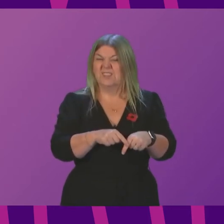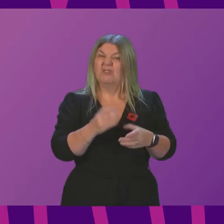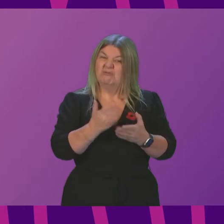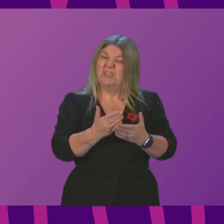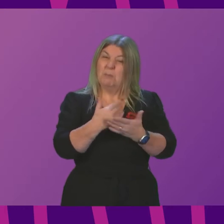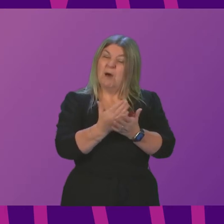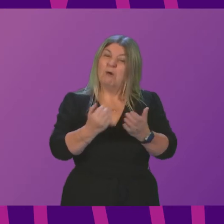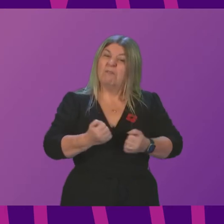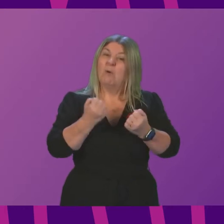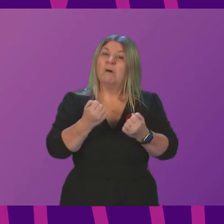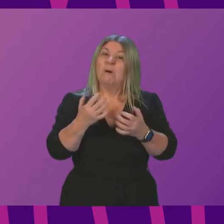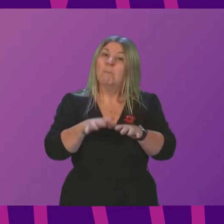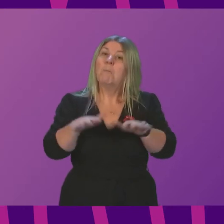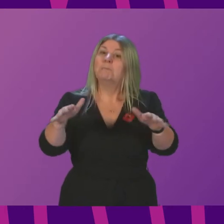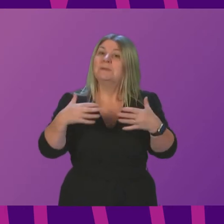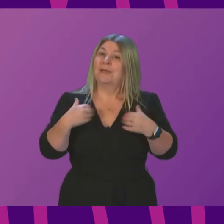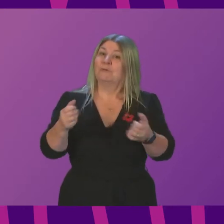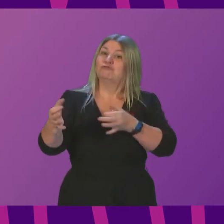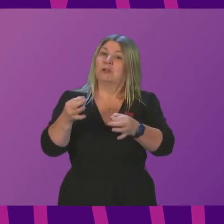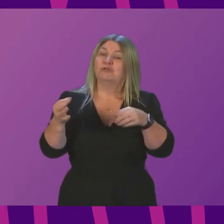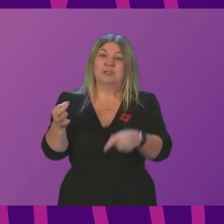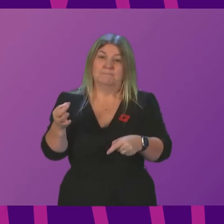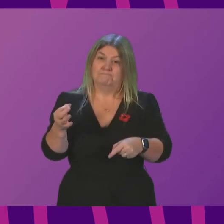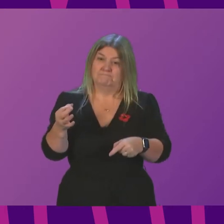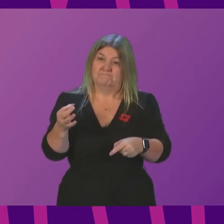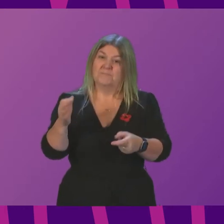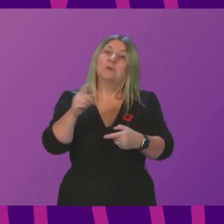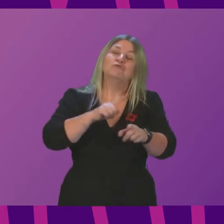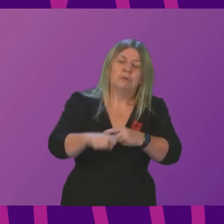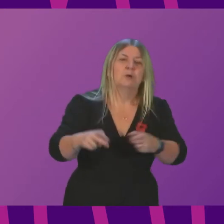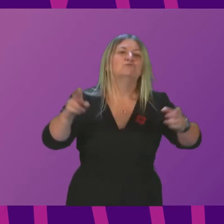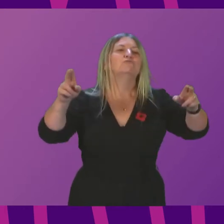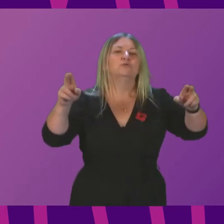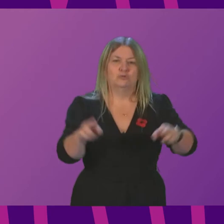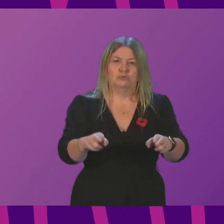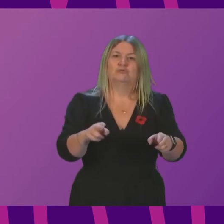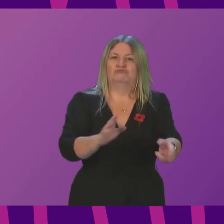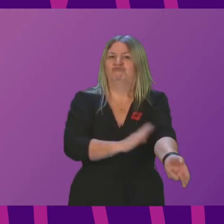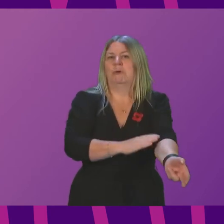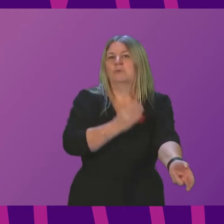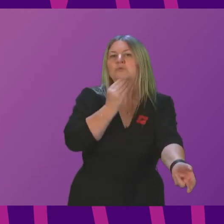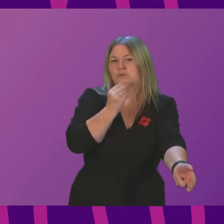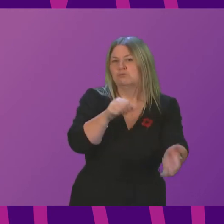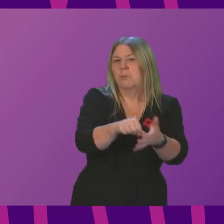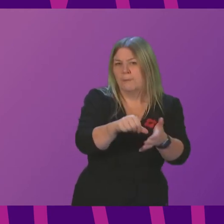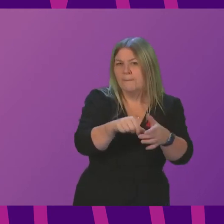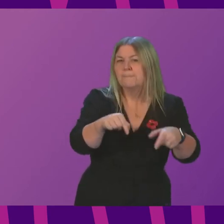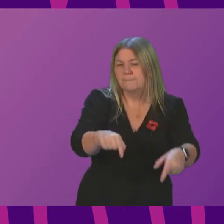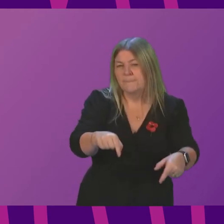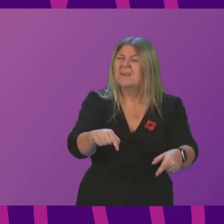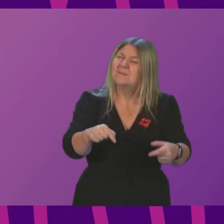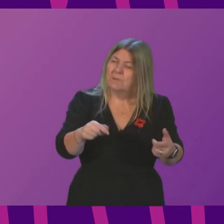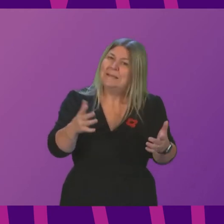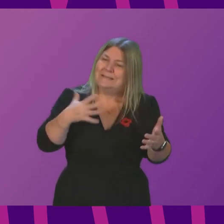strategy to tackle the drugs problems that we face in Scottish society. That involves a great deal of dialogue